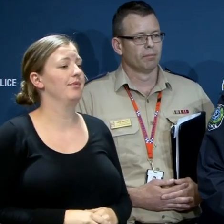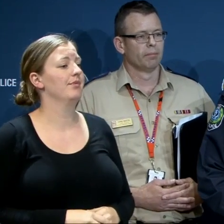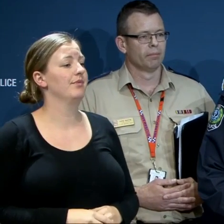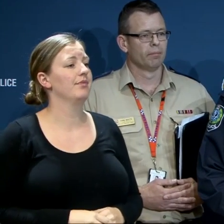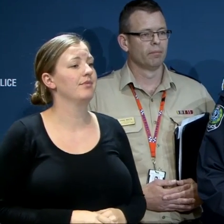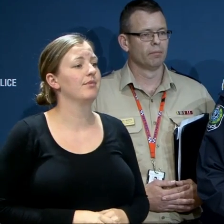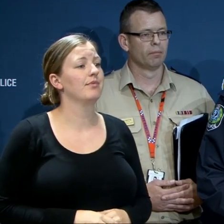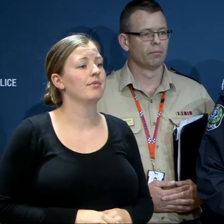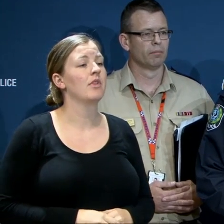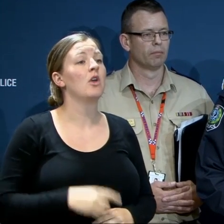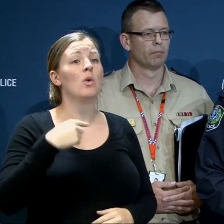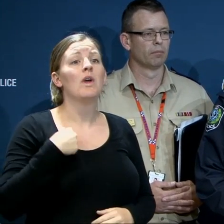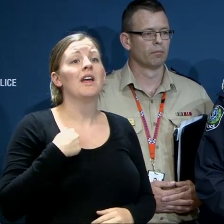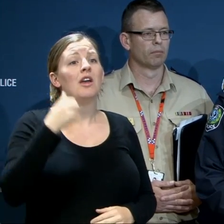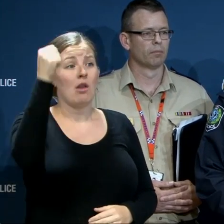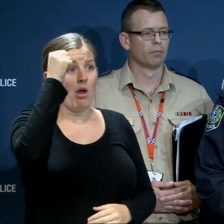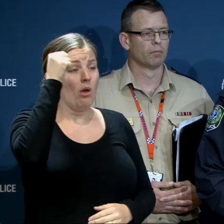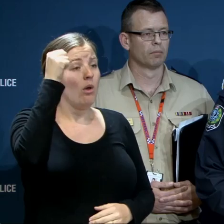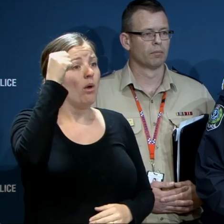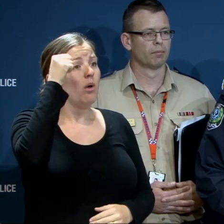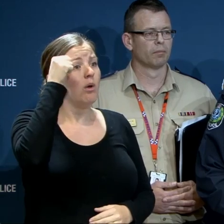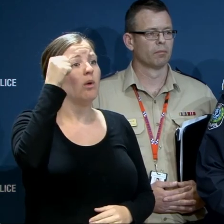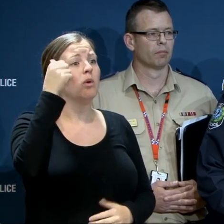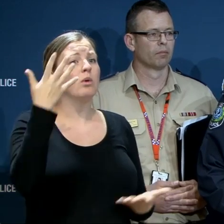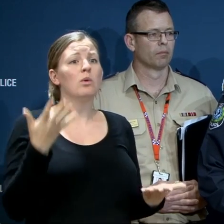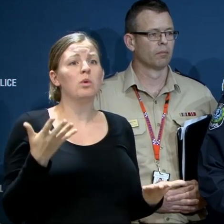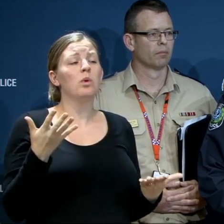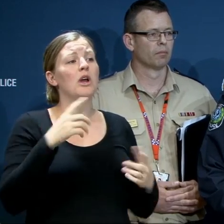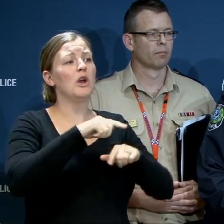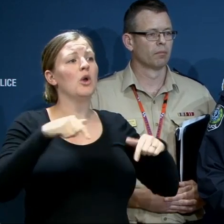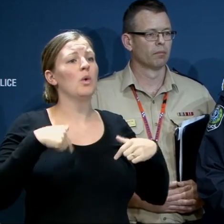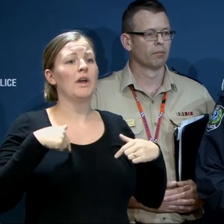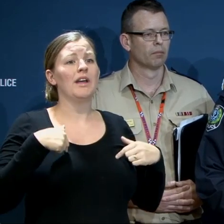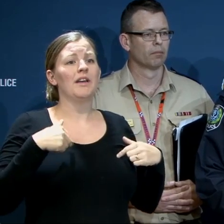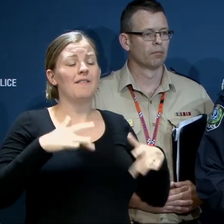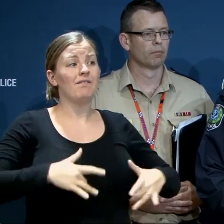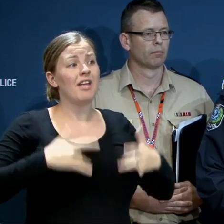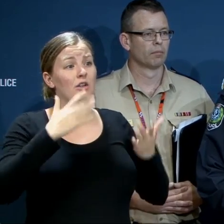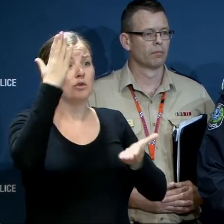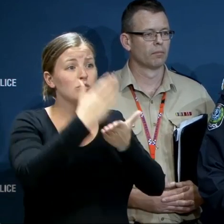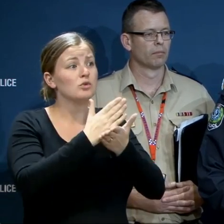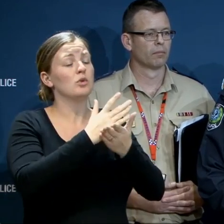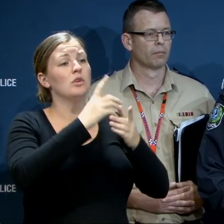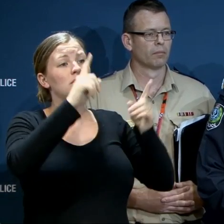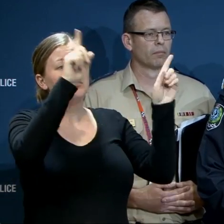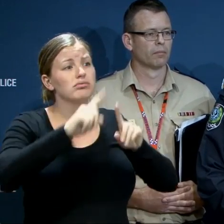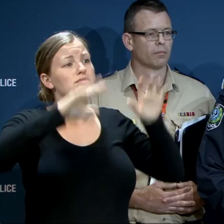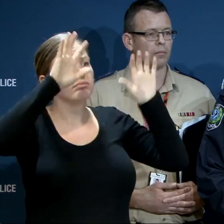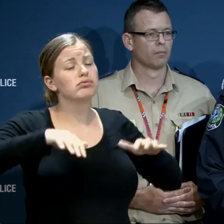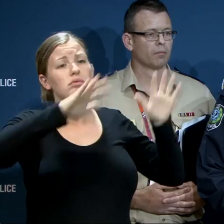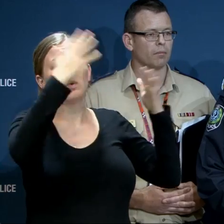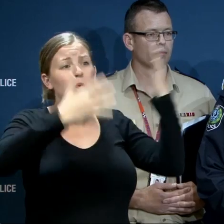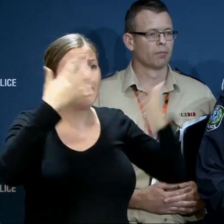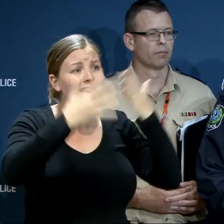that this forecast is best endeavours in anticipating the likely trajectory of this weather event and